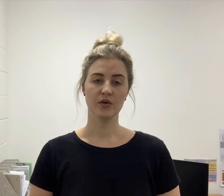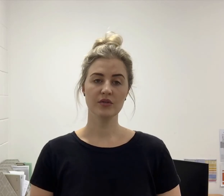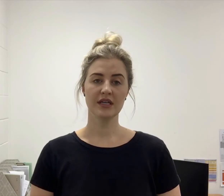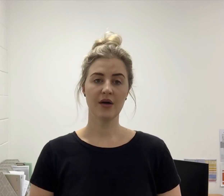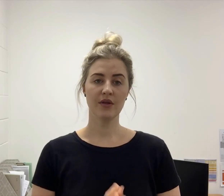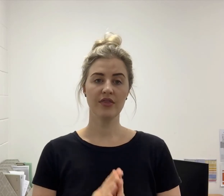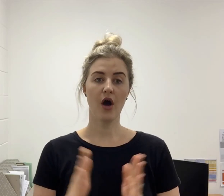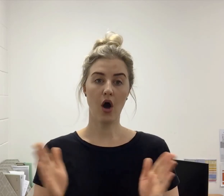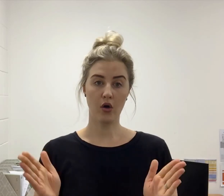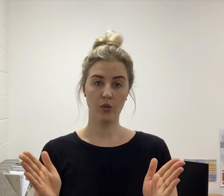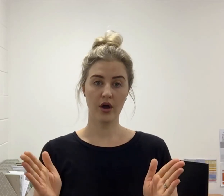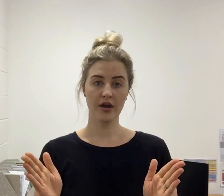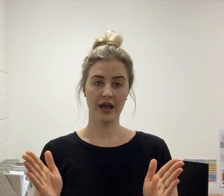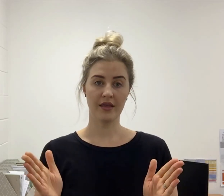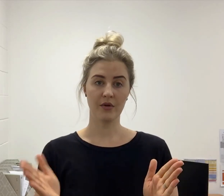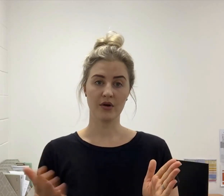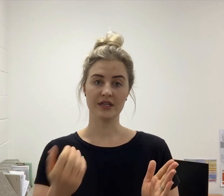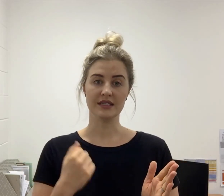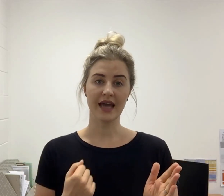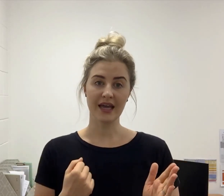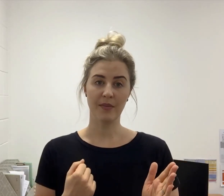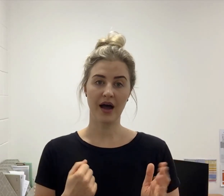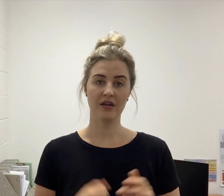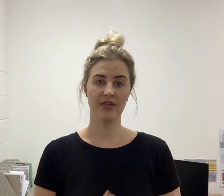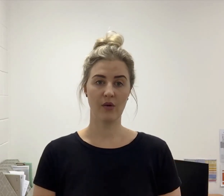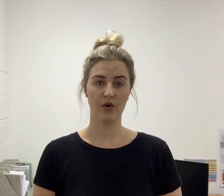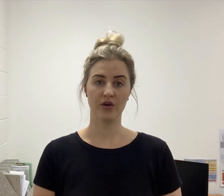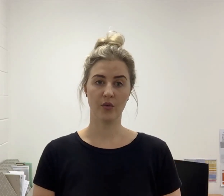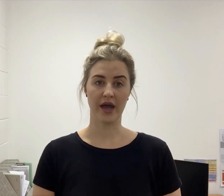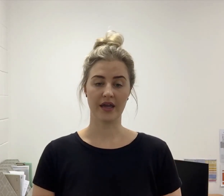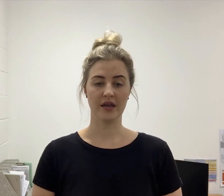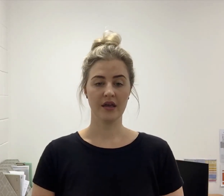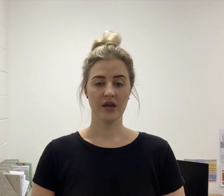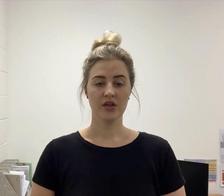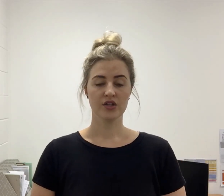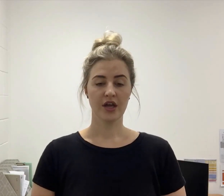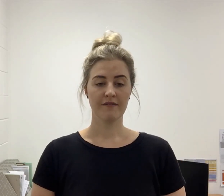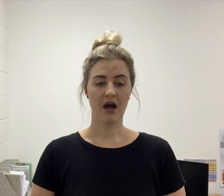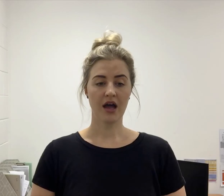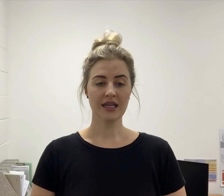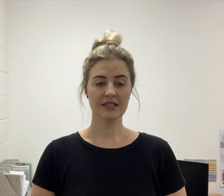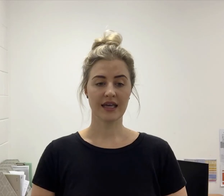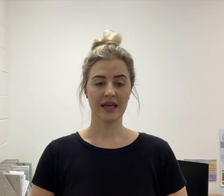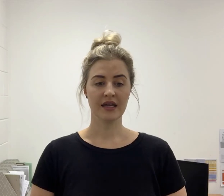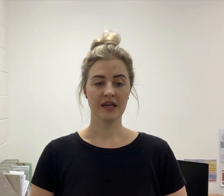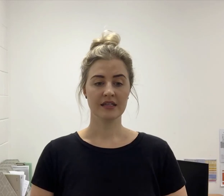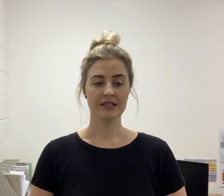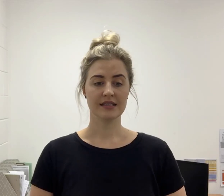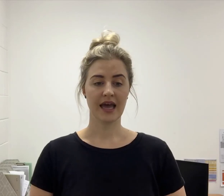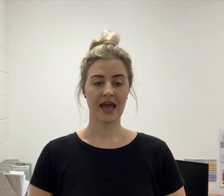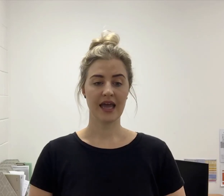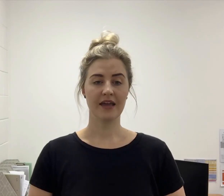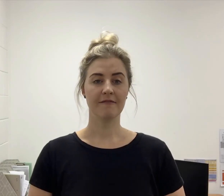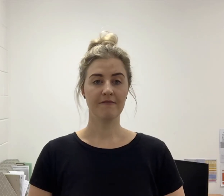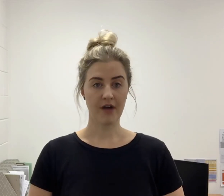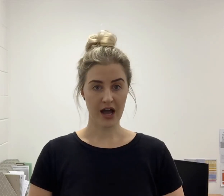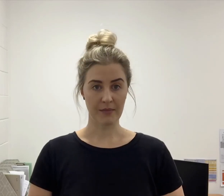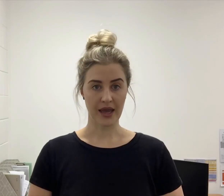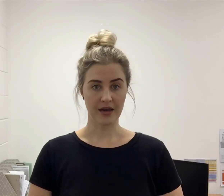So we'll start with the whole word and then we're going to take part of that word away. So if I said say fireman,